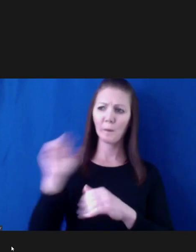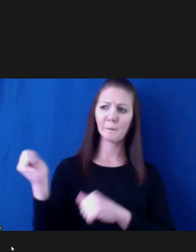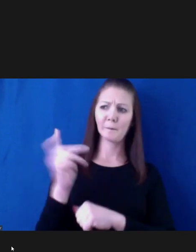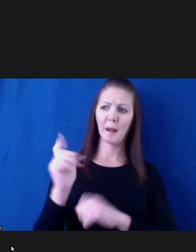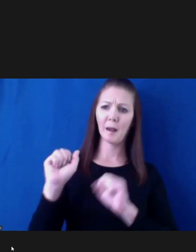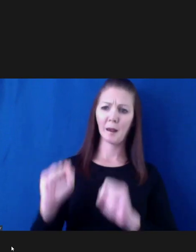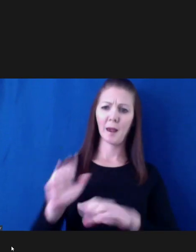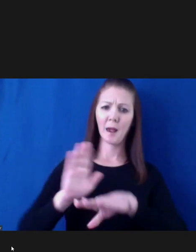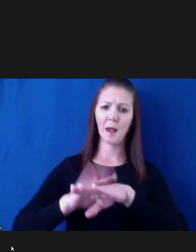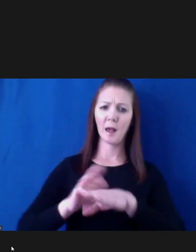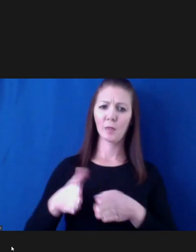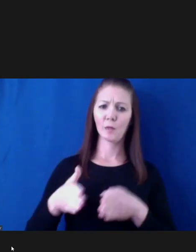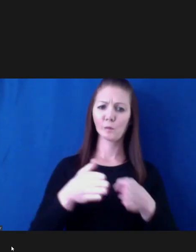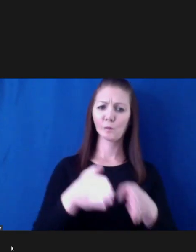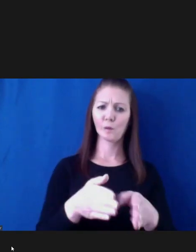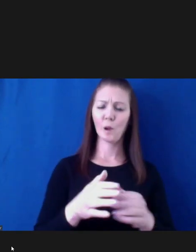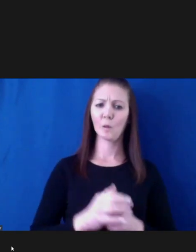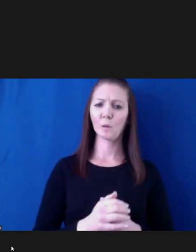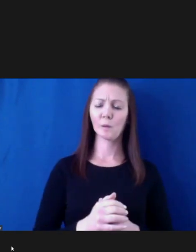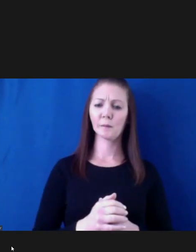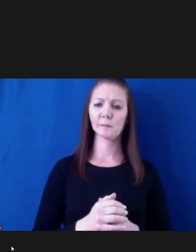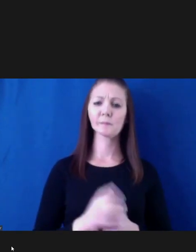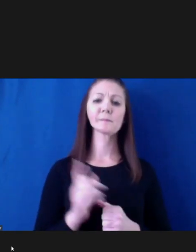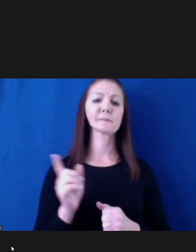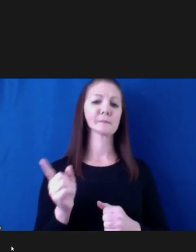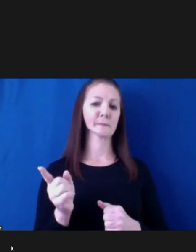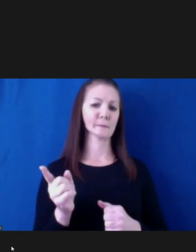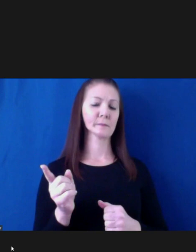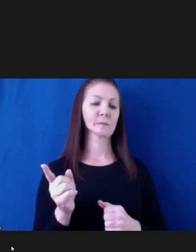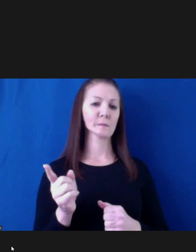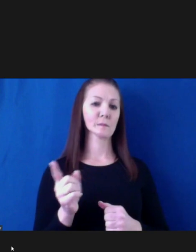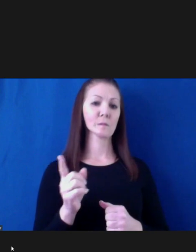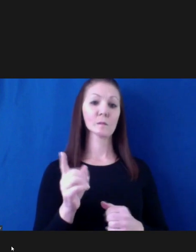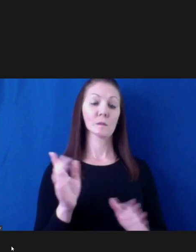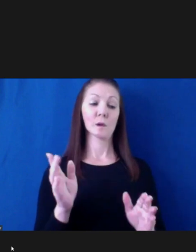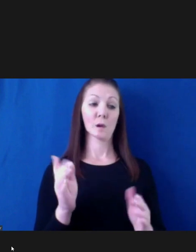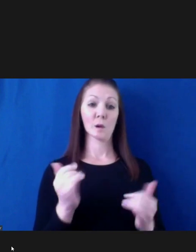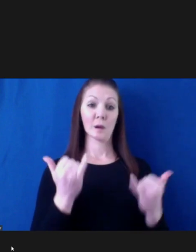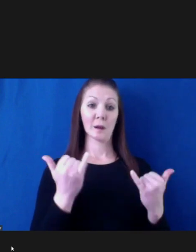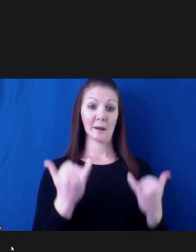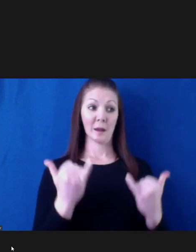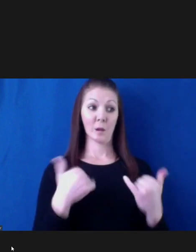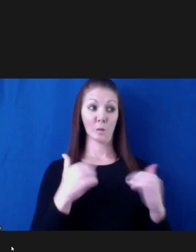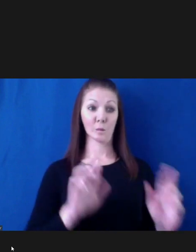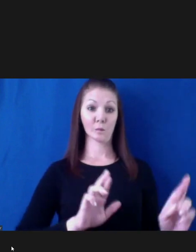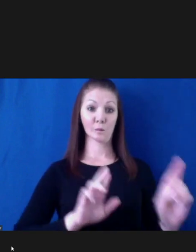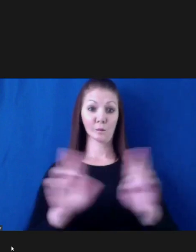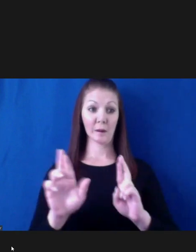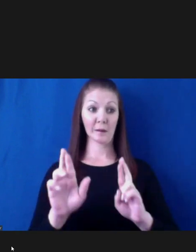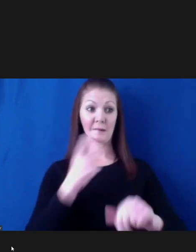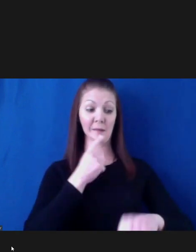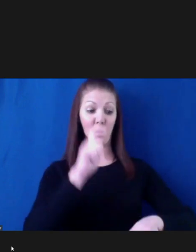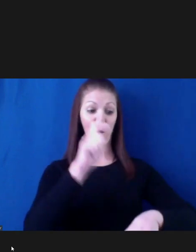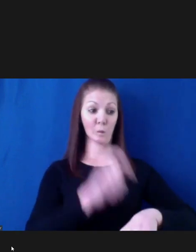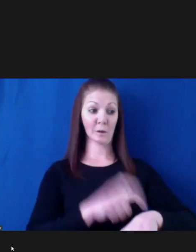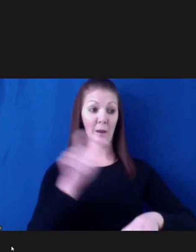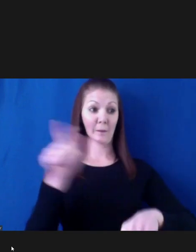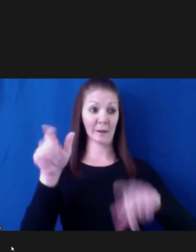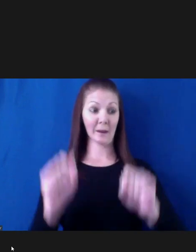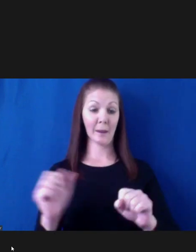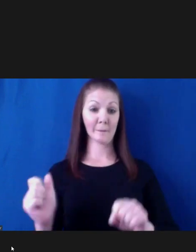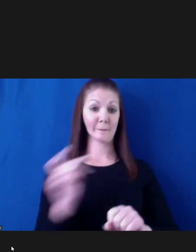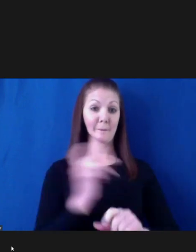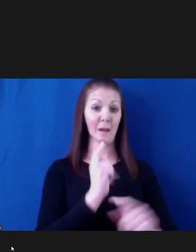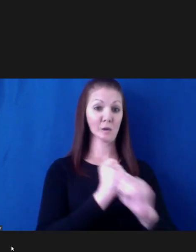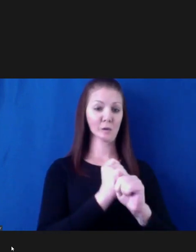Governor, can take that. You know, we're not, we're not prepared to make a recommendation. We're still in the midst of the storm